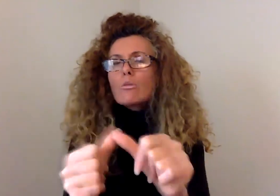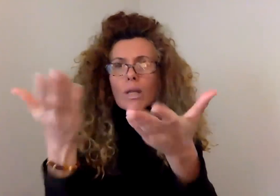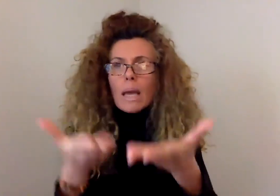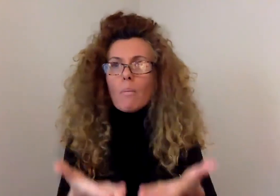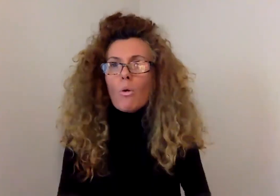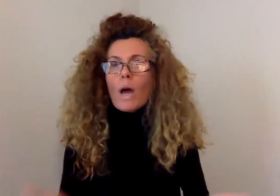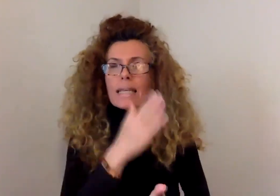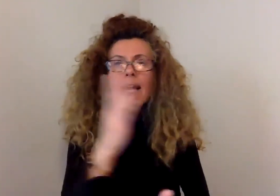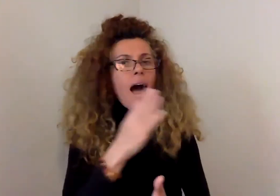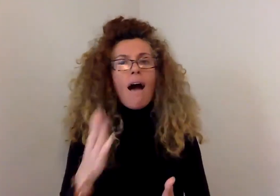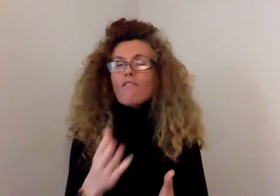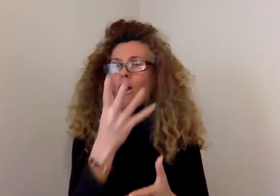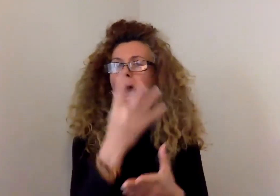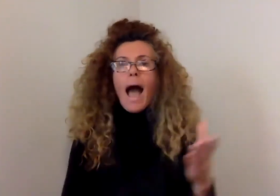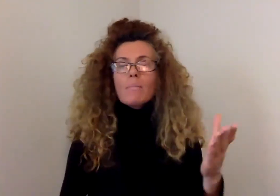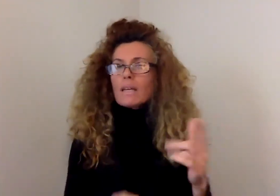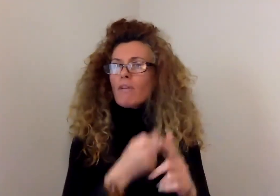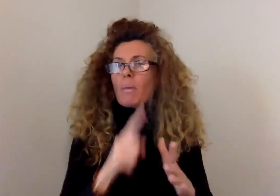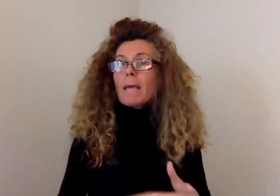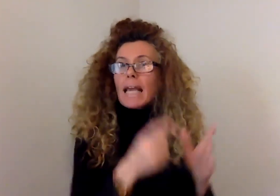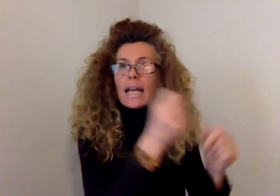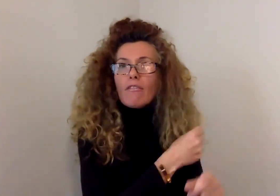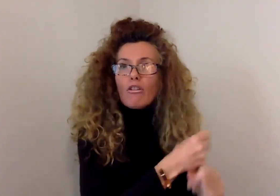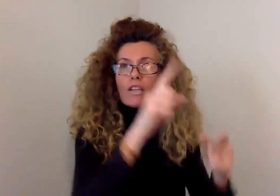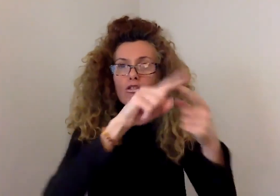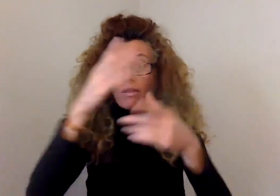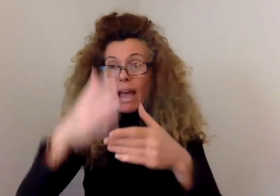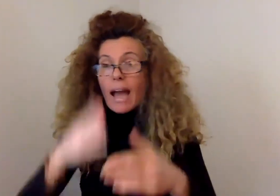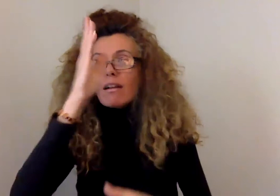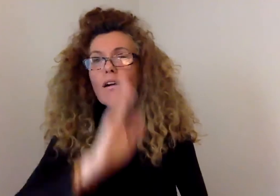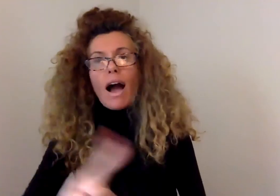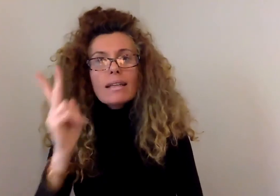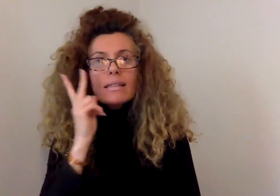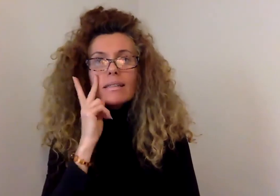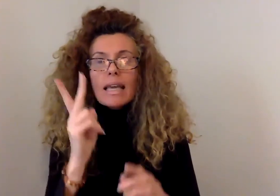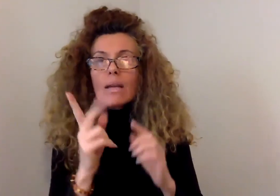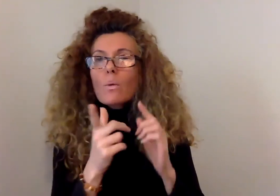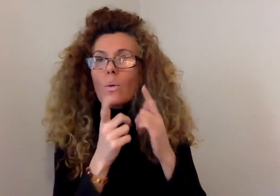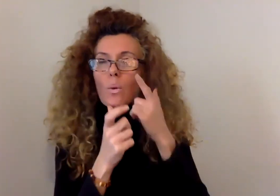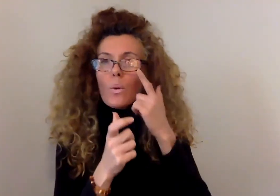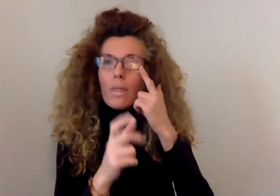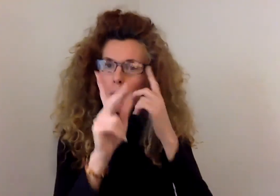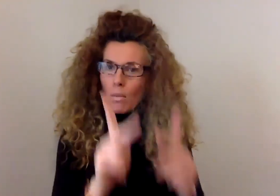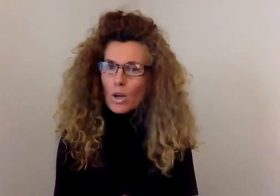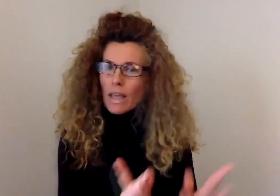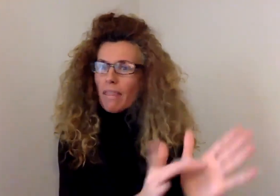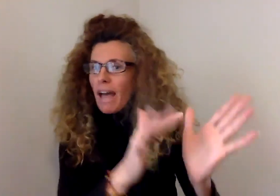of creation to the end. God is seen in the one who glorifies him. But if our hearts are closed,